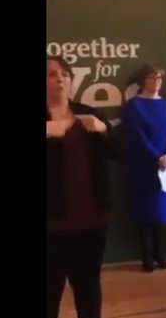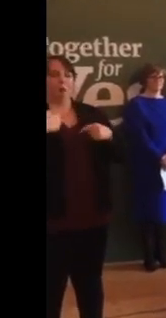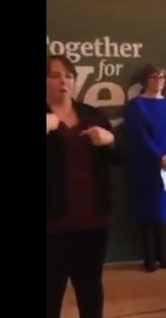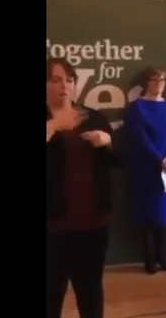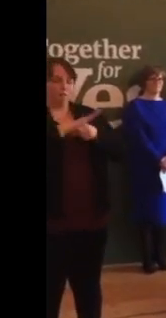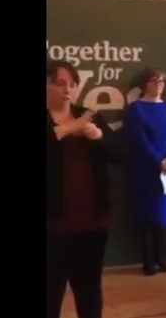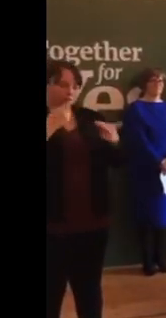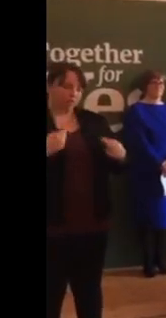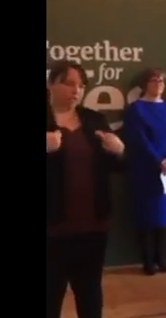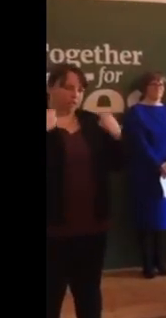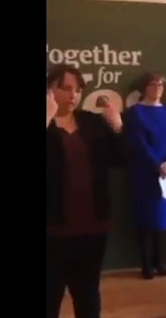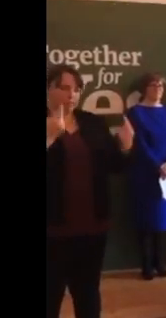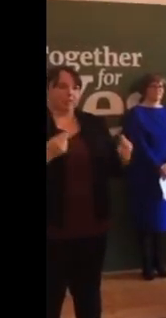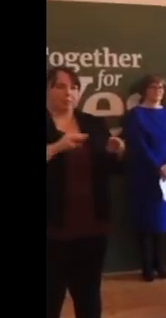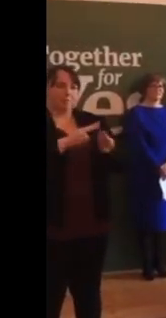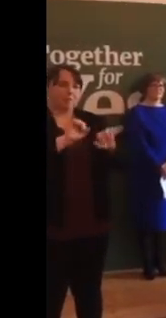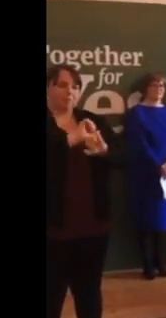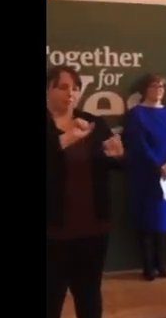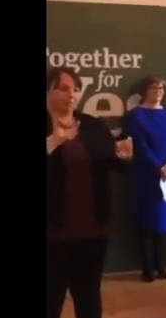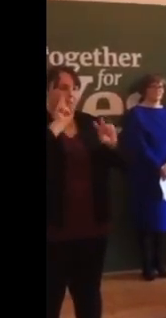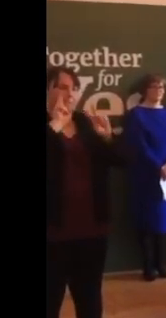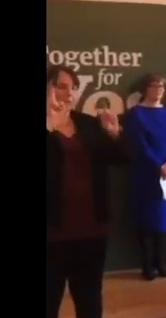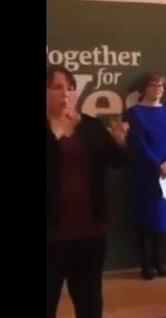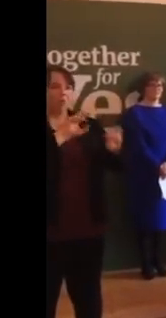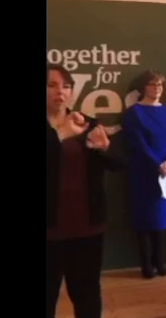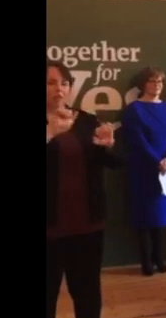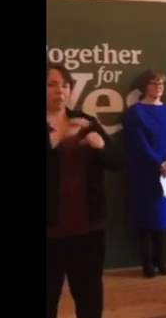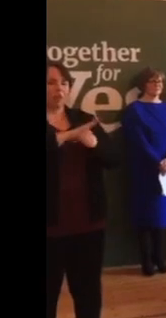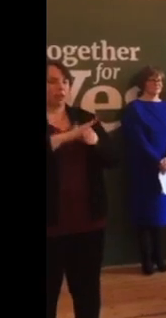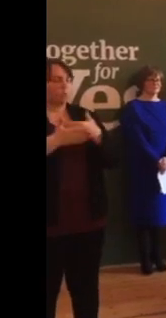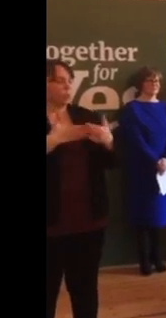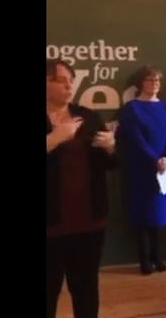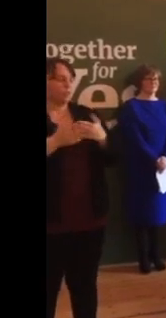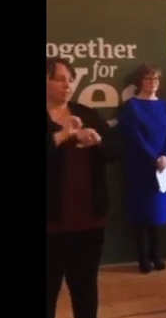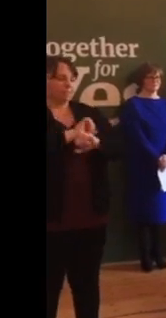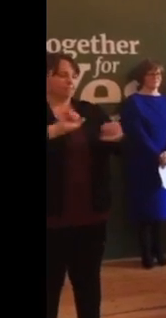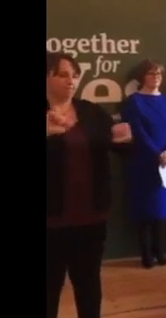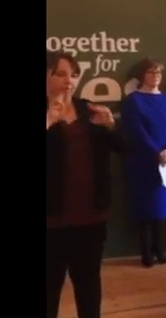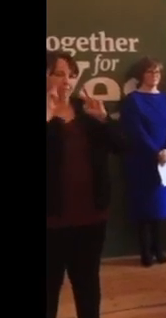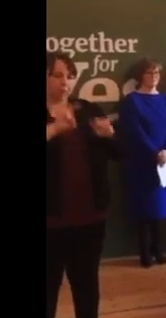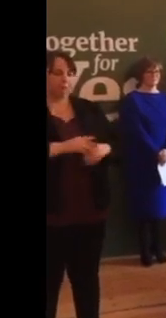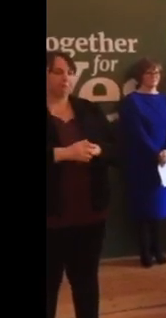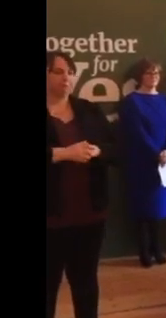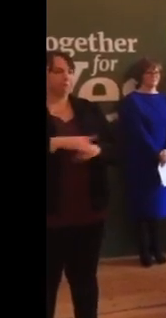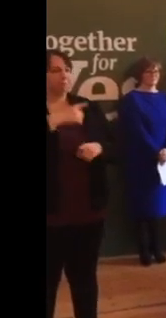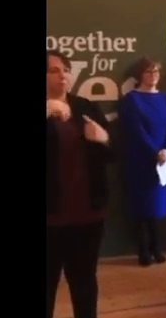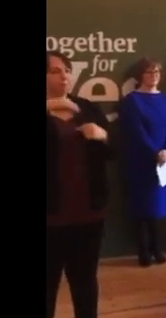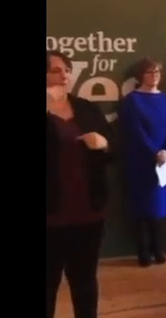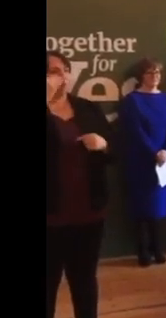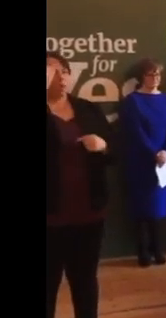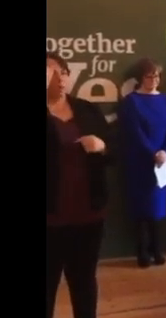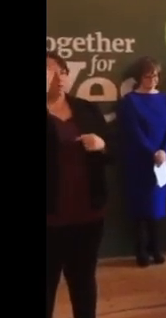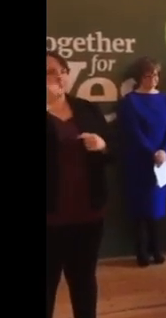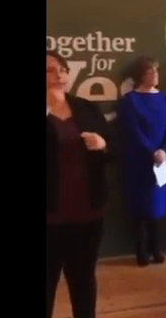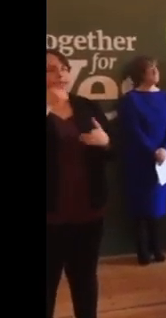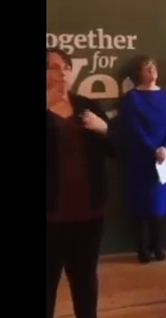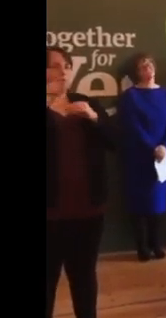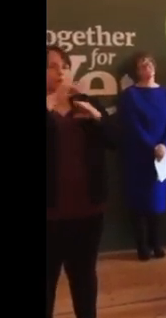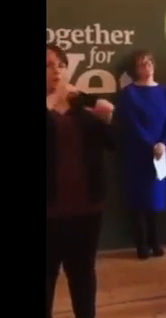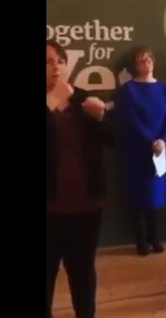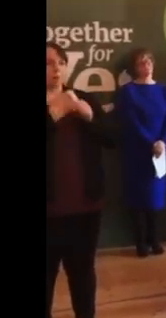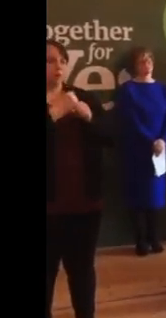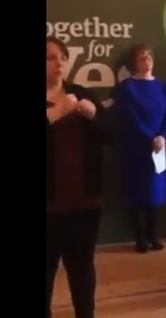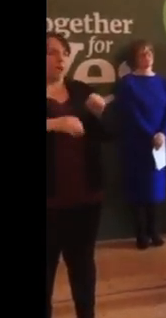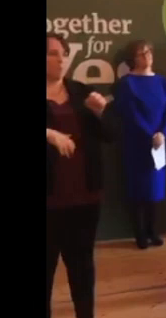of people's positions and views, whatever they are. We know that talking about abortion